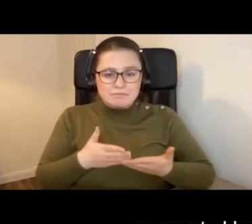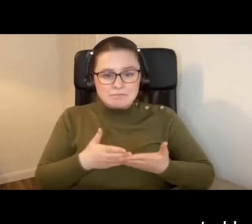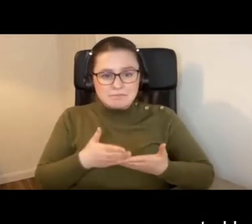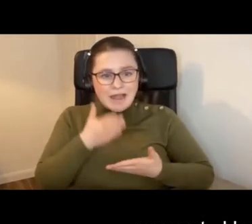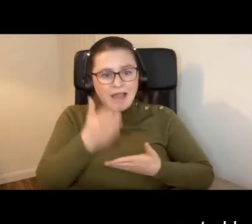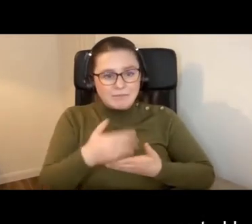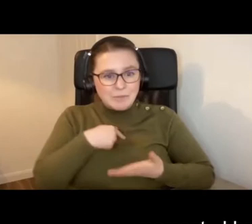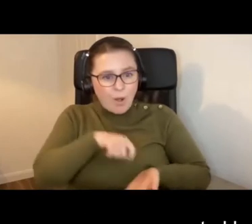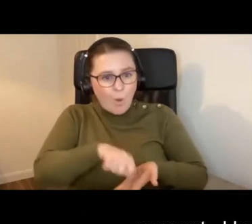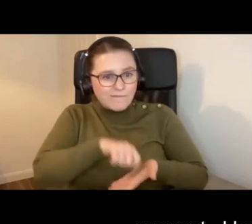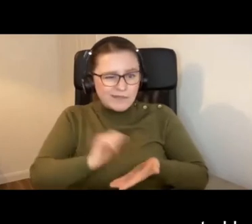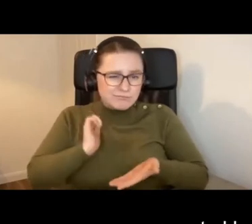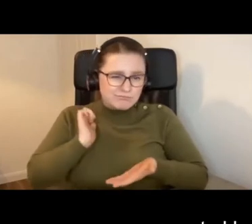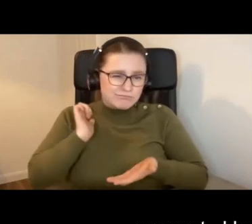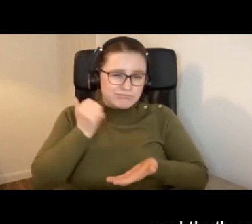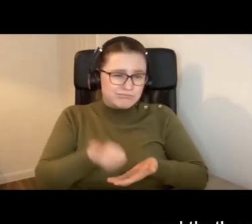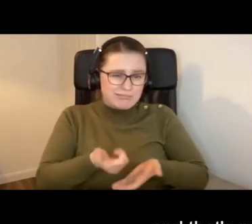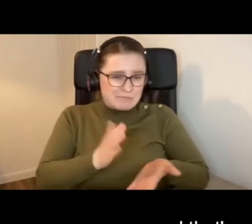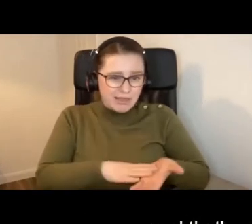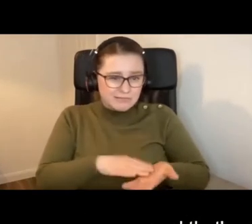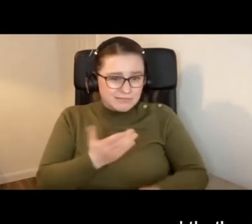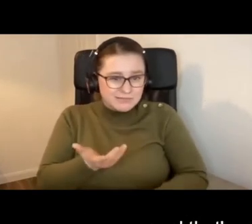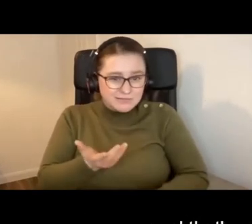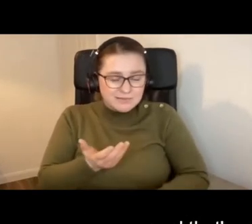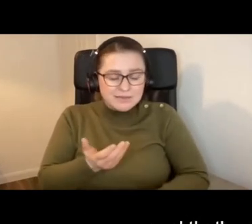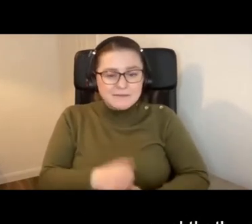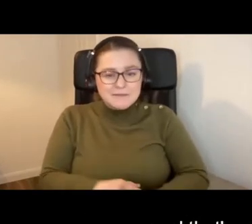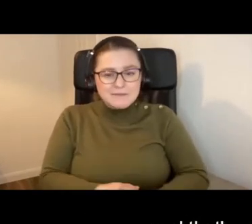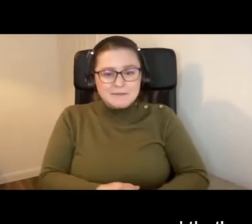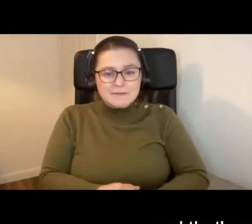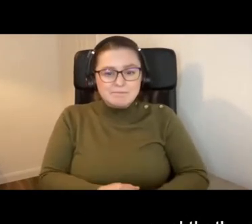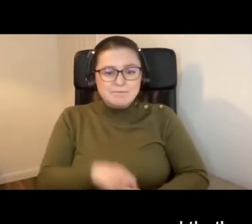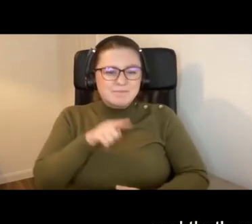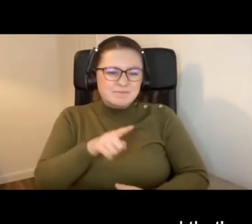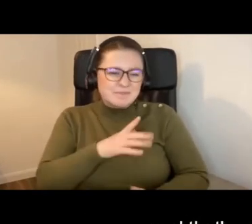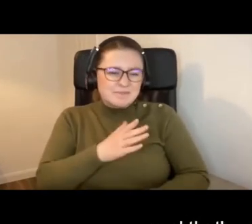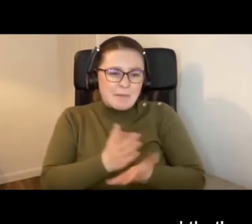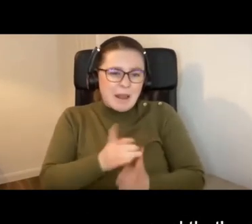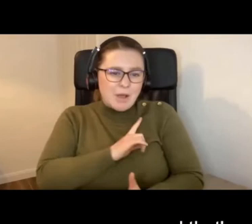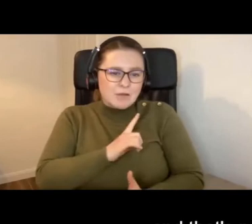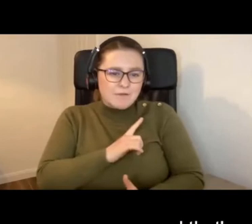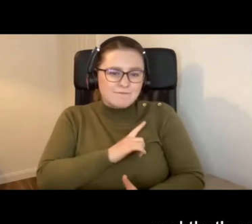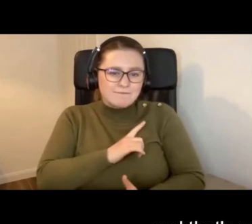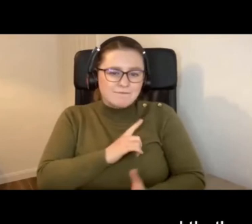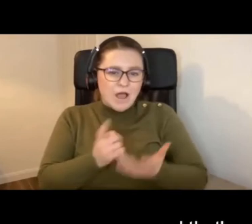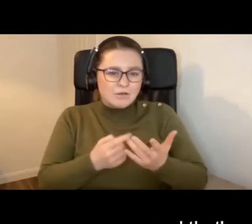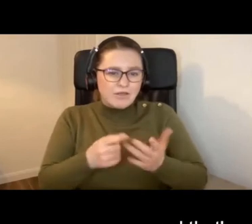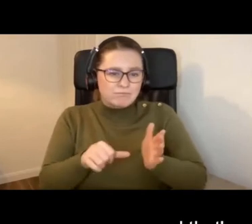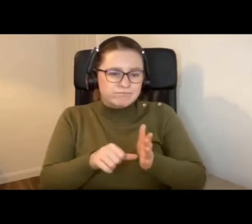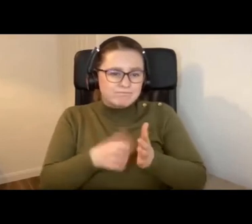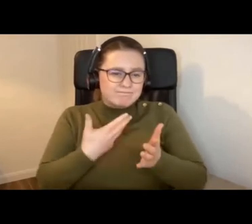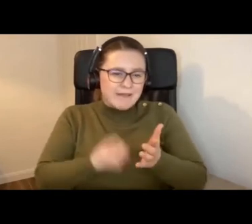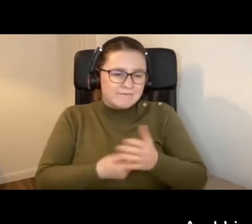offices for months and that's partly because of another issue that I